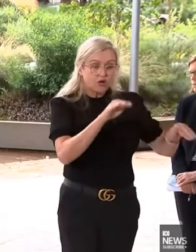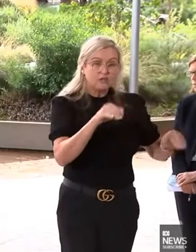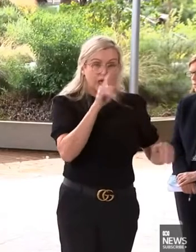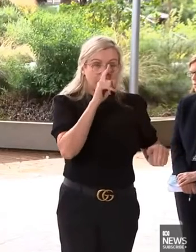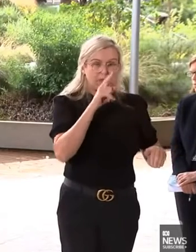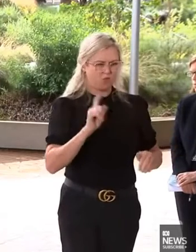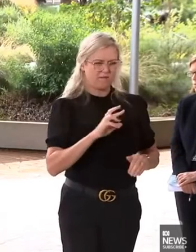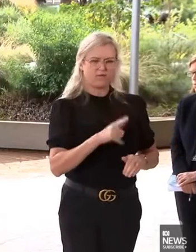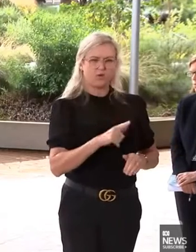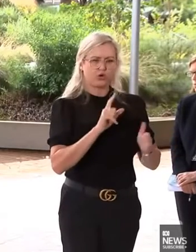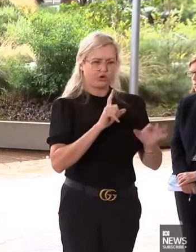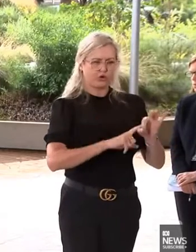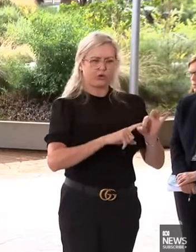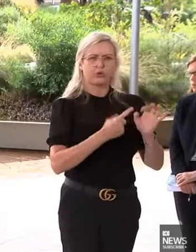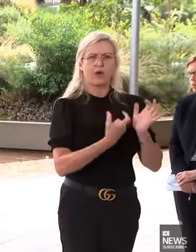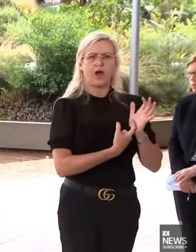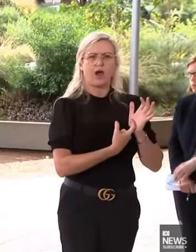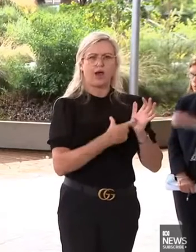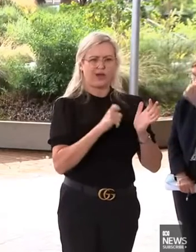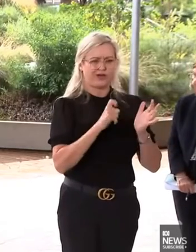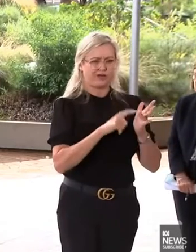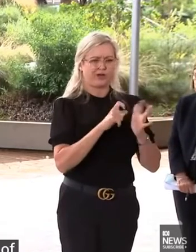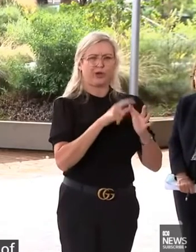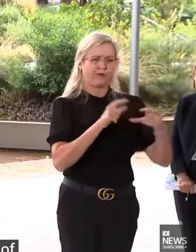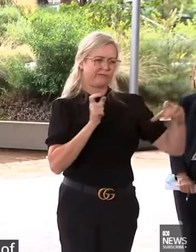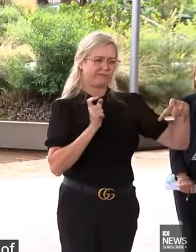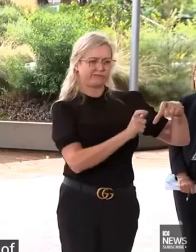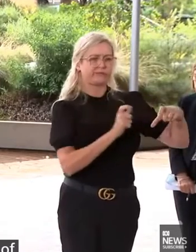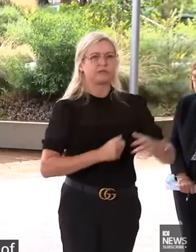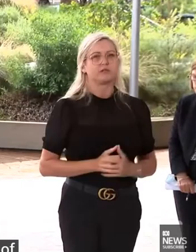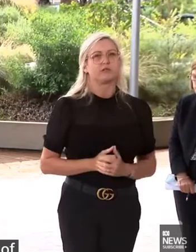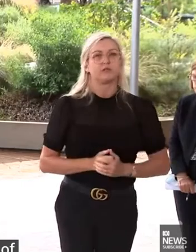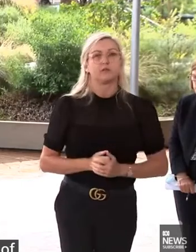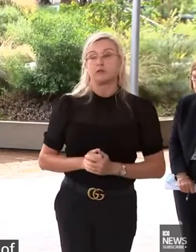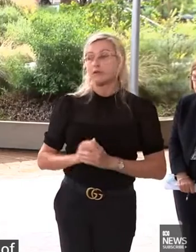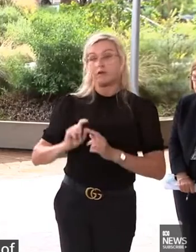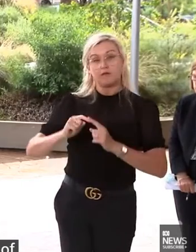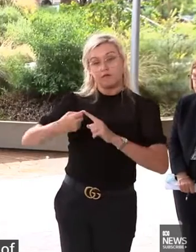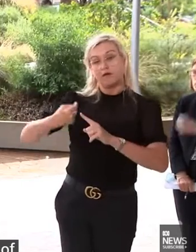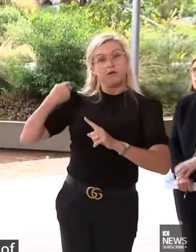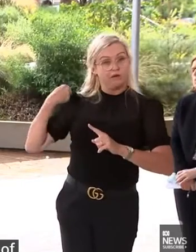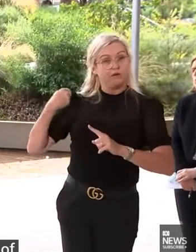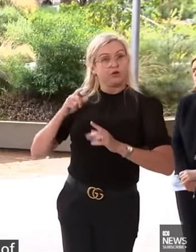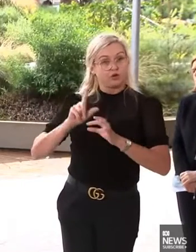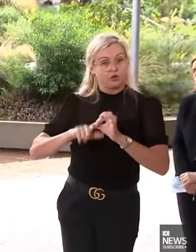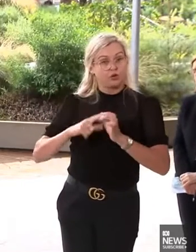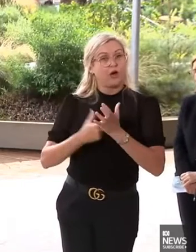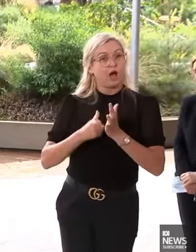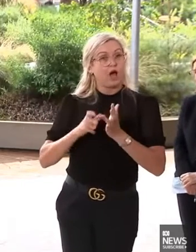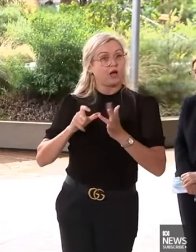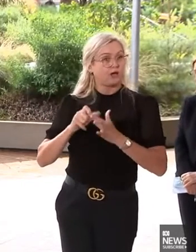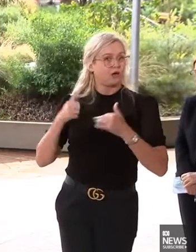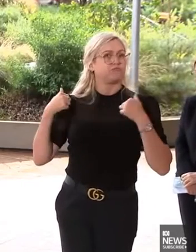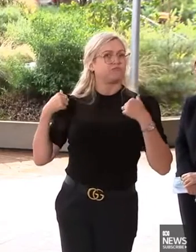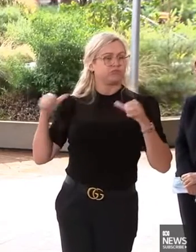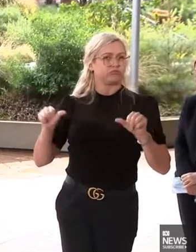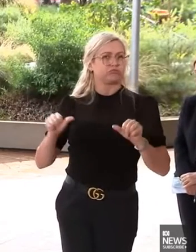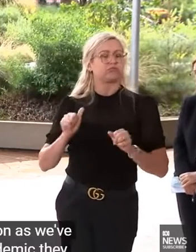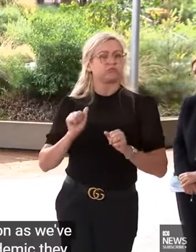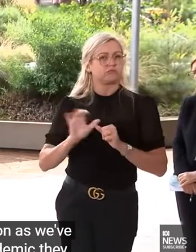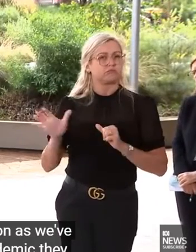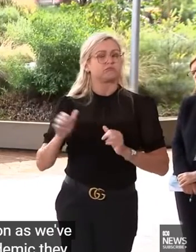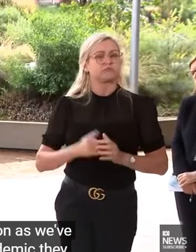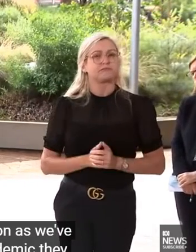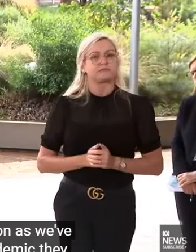Look, I think the QR codes have served amazing purposes. As we've gone through this pandemic, there have been different pressures.